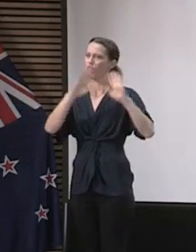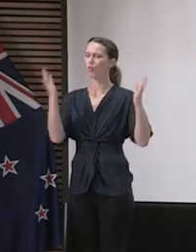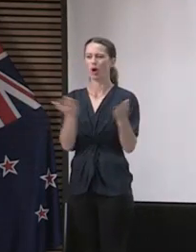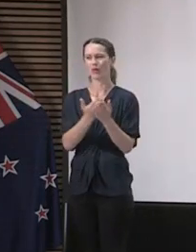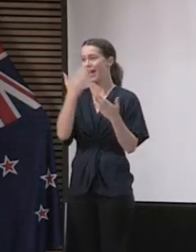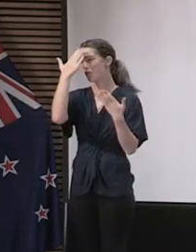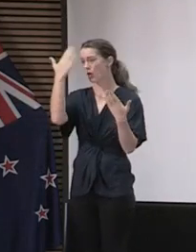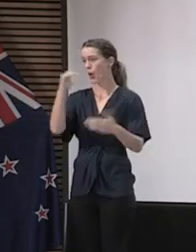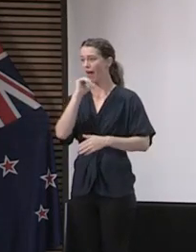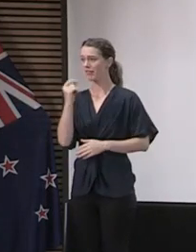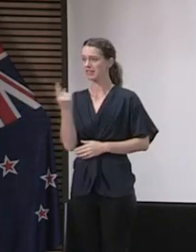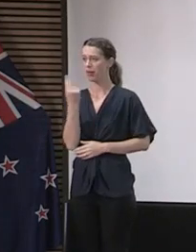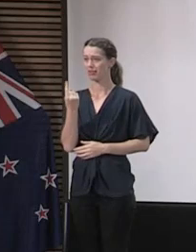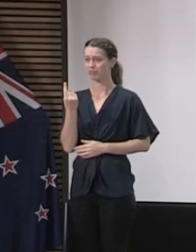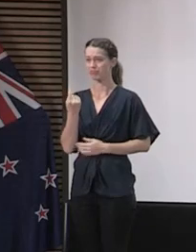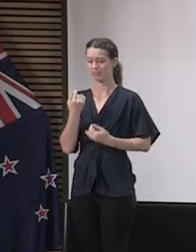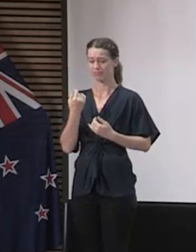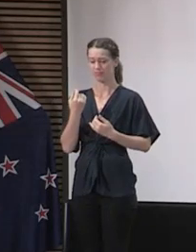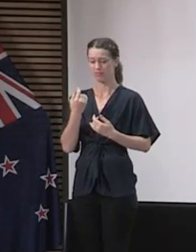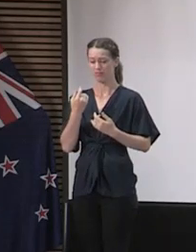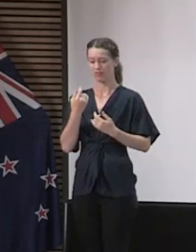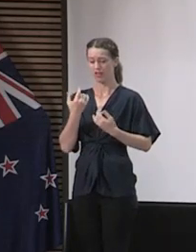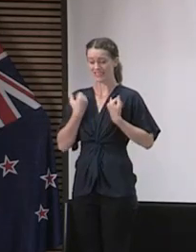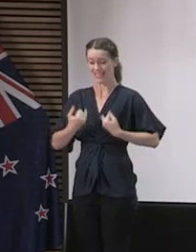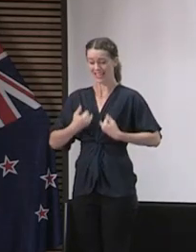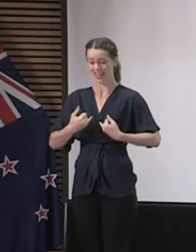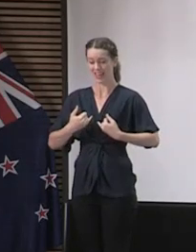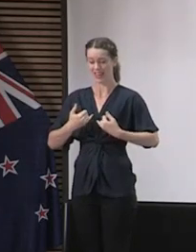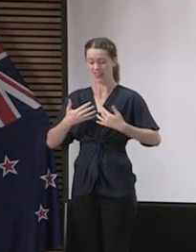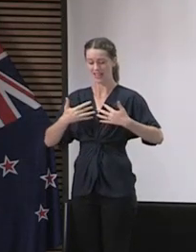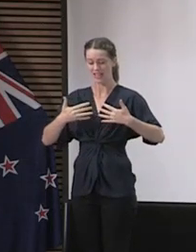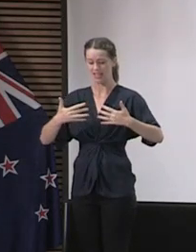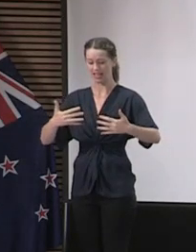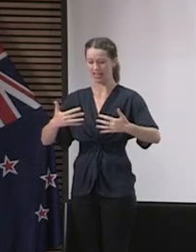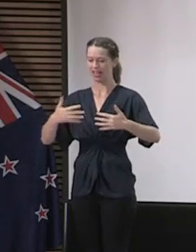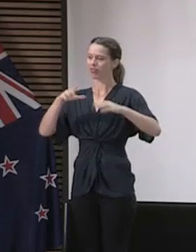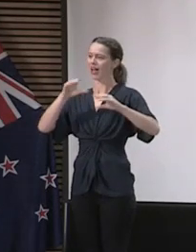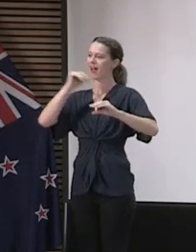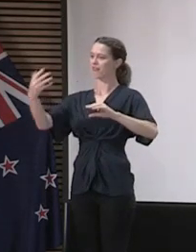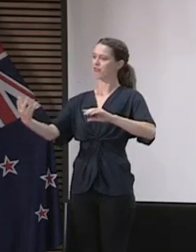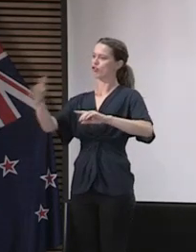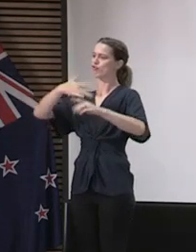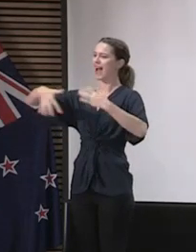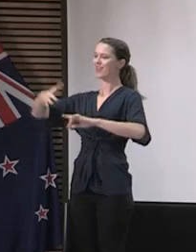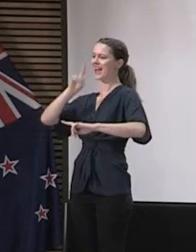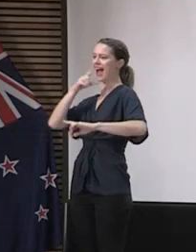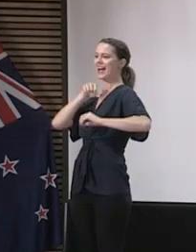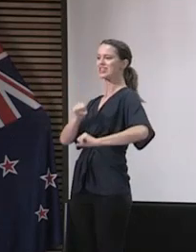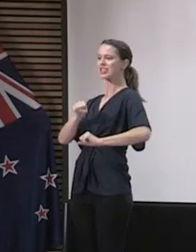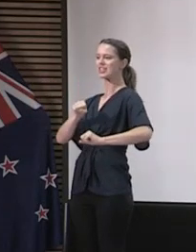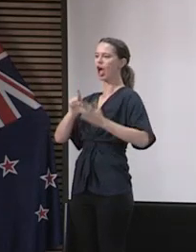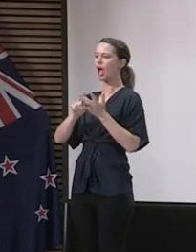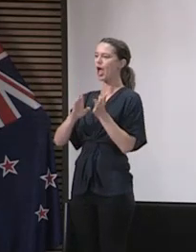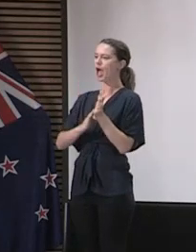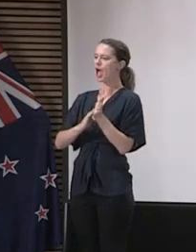whether people do develop immunity, how long that might last for if they do, whether they can be reinfected, whether